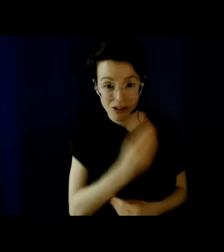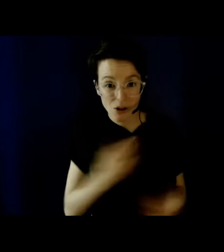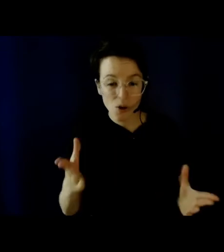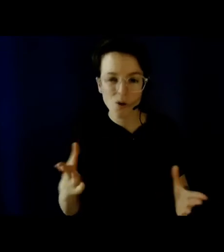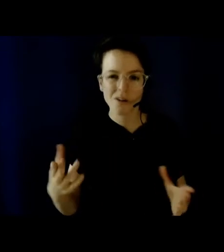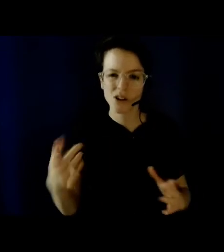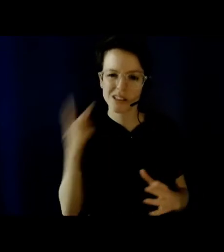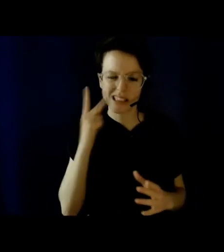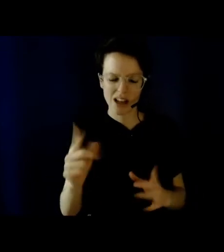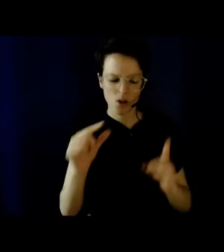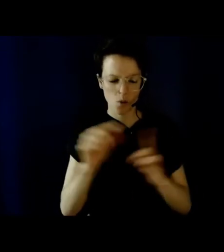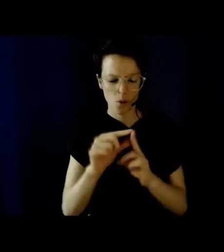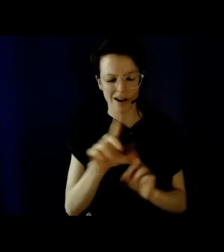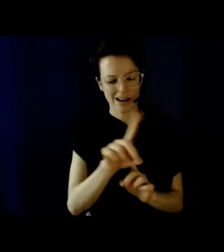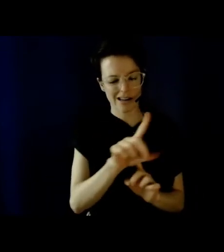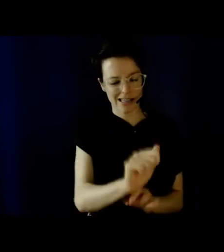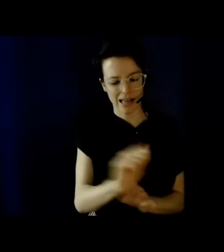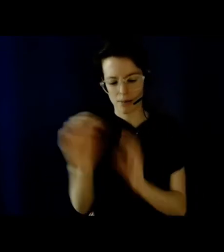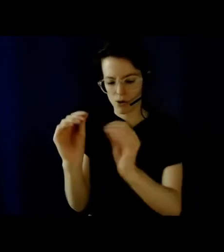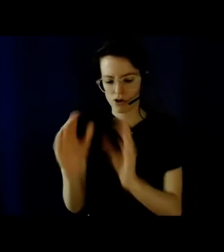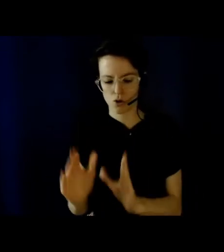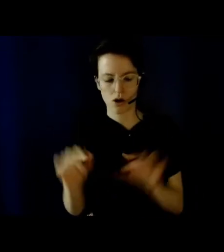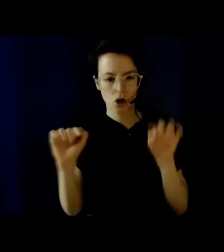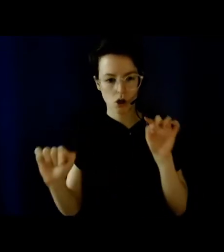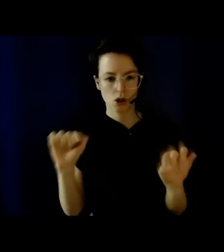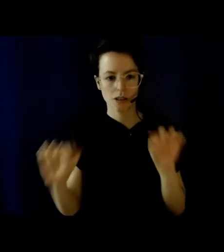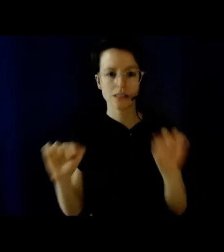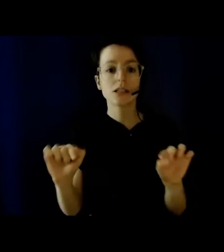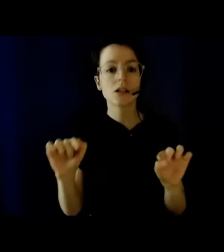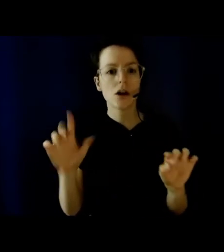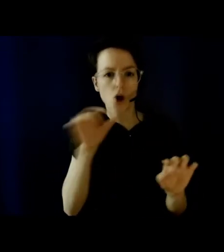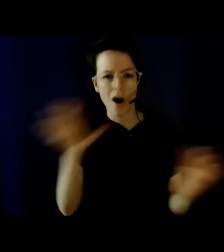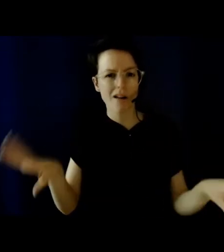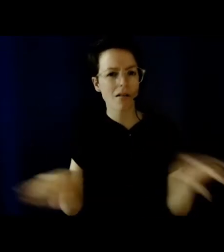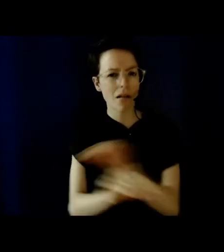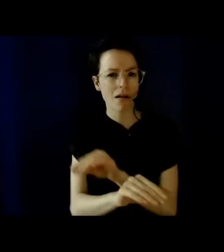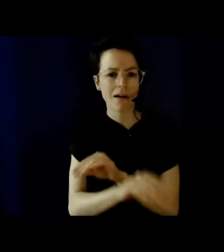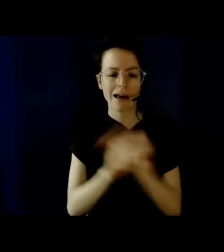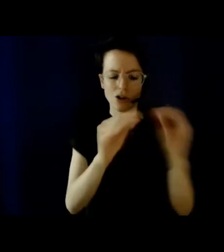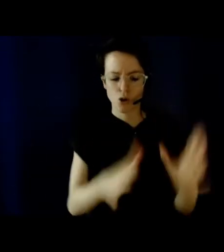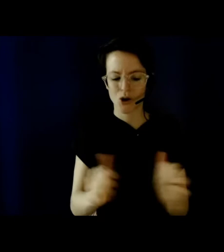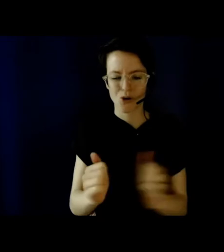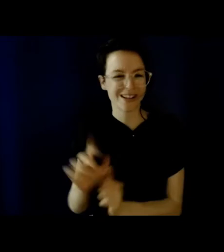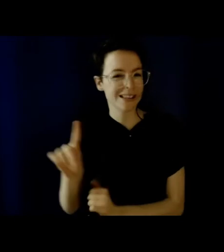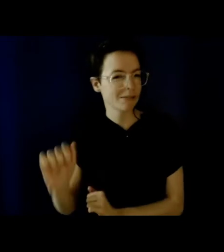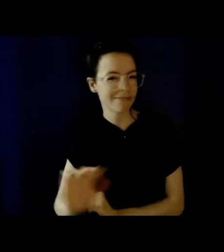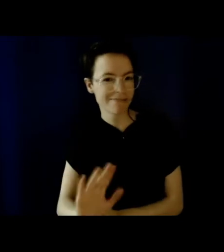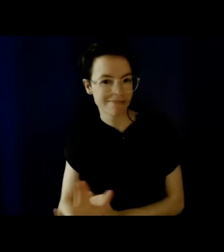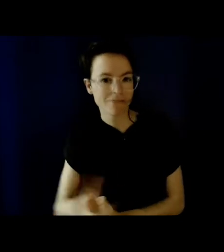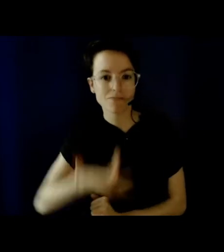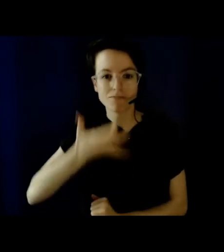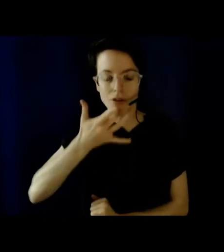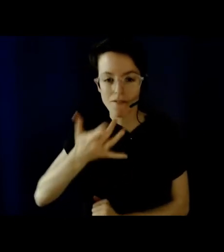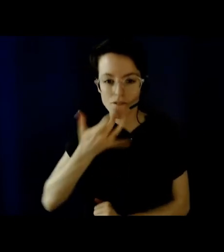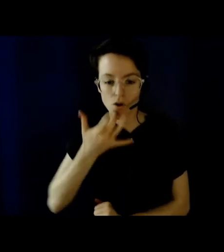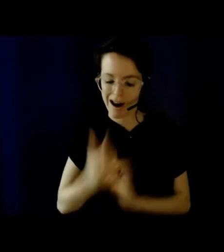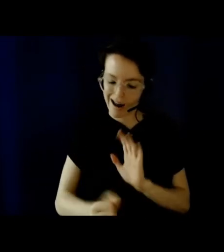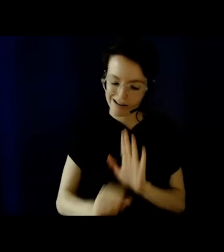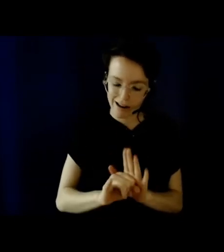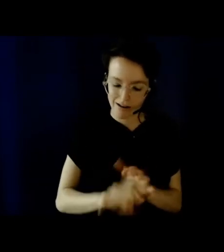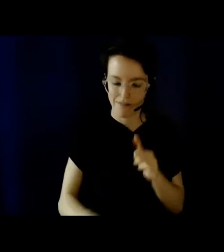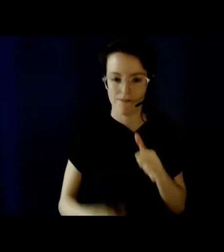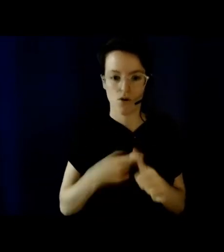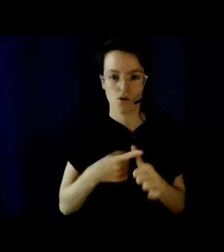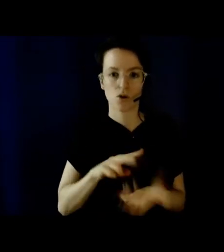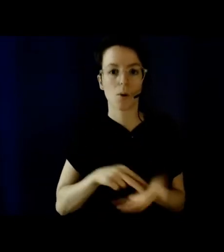disabilities. If we employ identity-first language, so which would be disabled person, over person-first language,